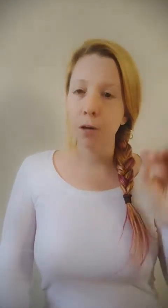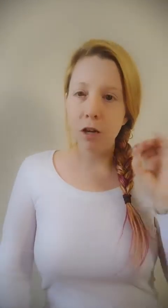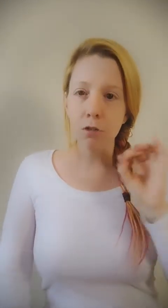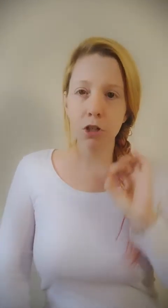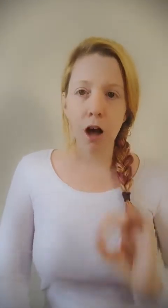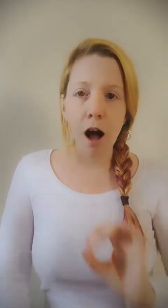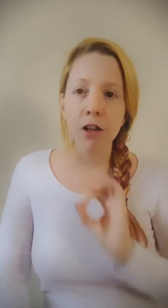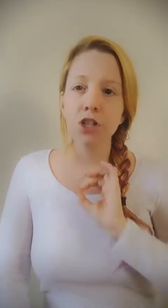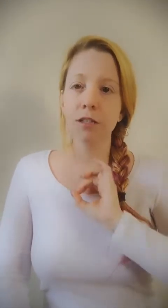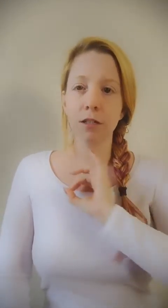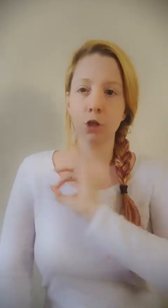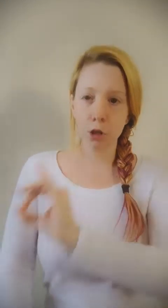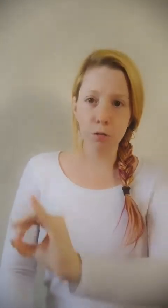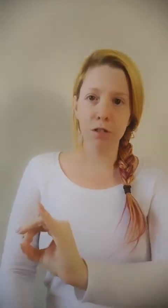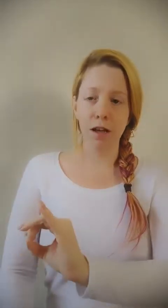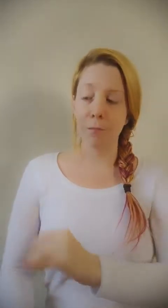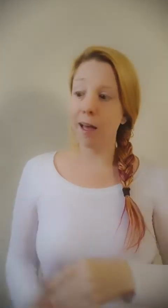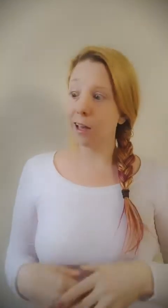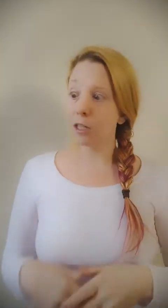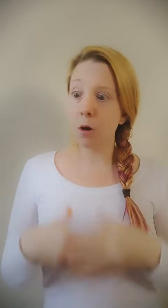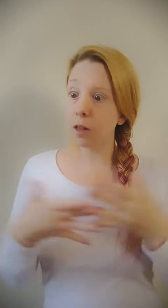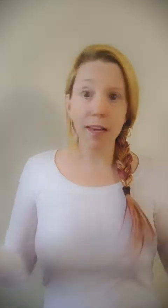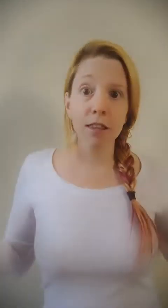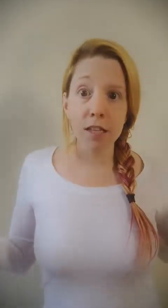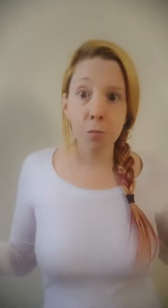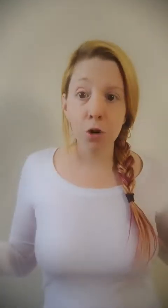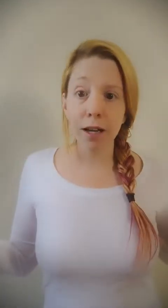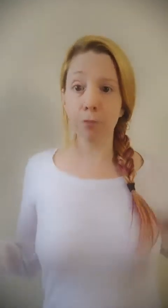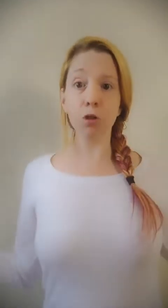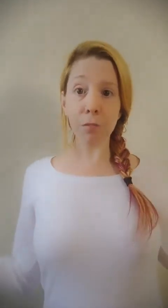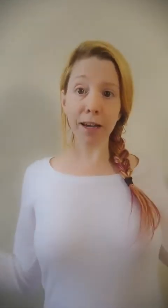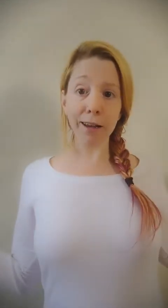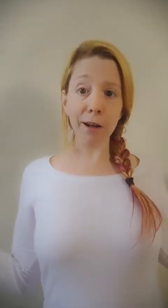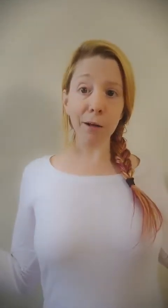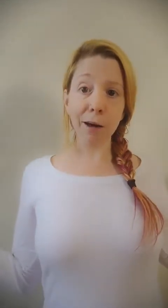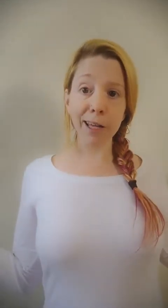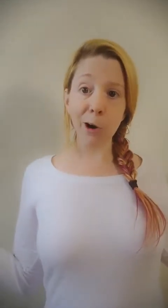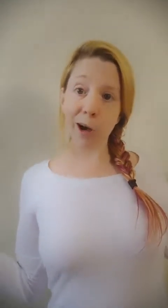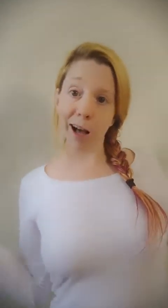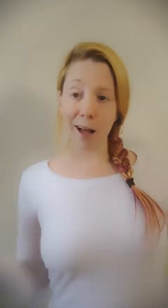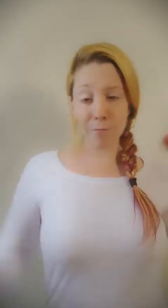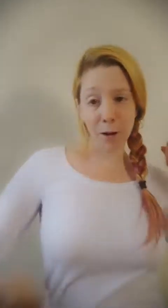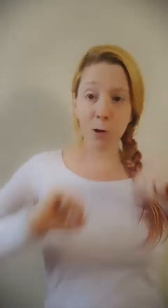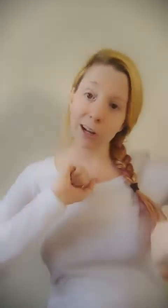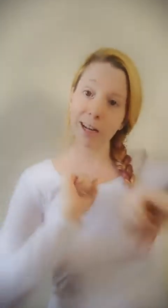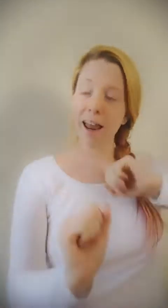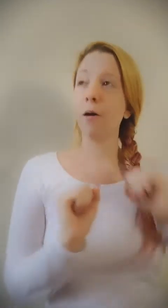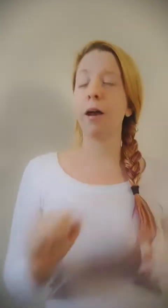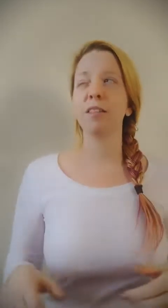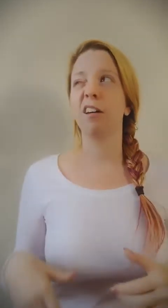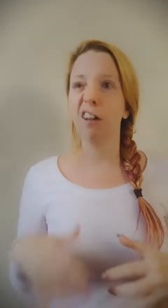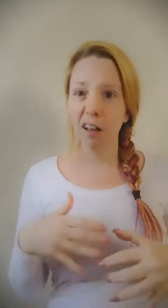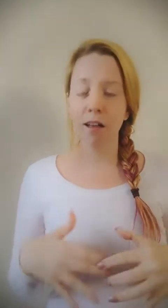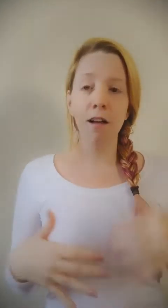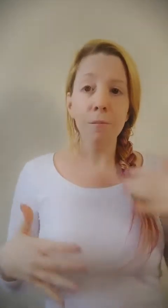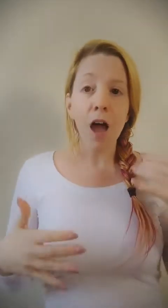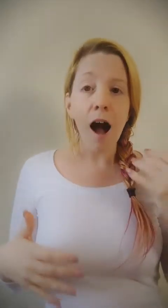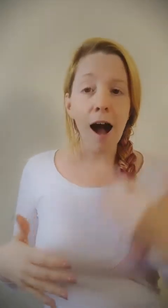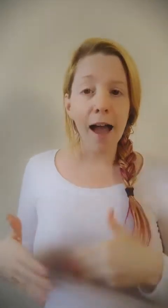we don't consciously choose them. So like this morning, I'm doing my yoga. I'm like working it out. And I was like, ugh, I